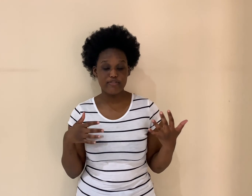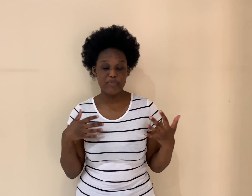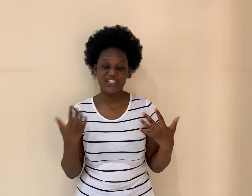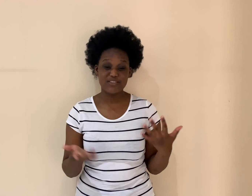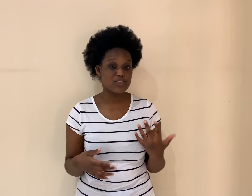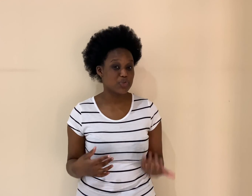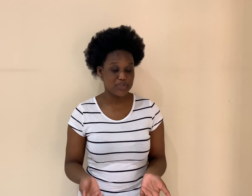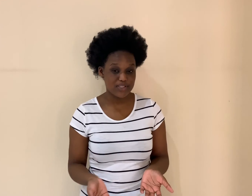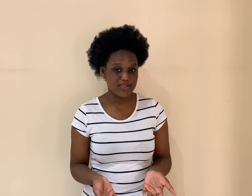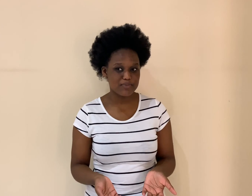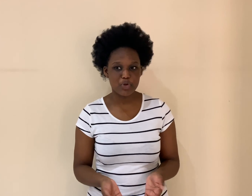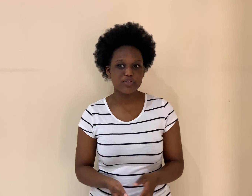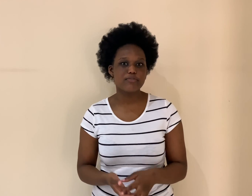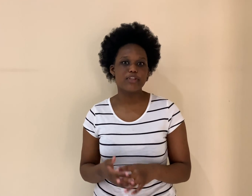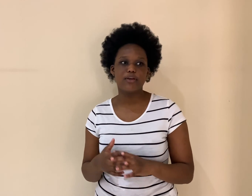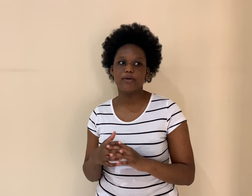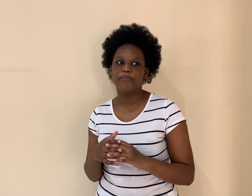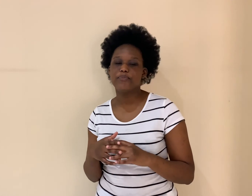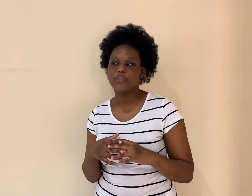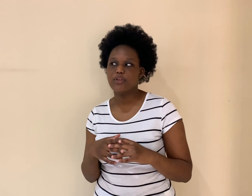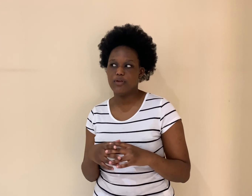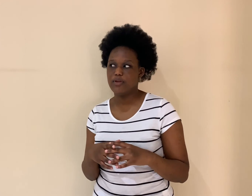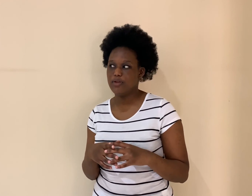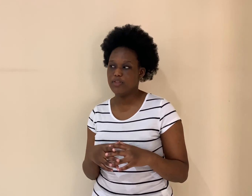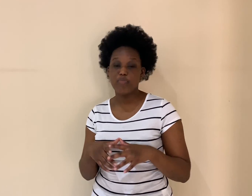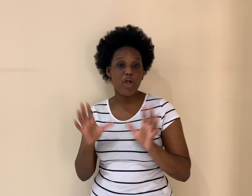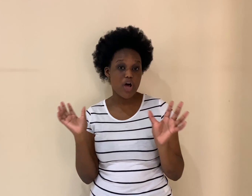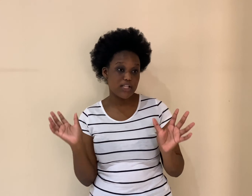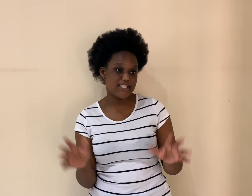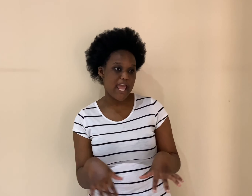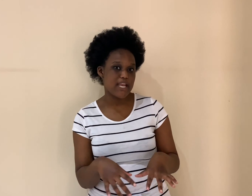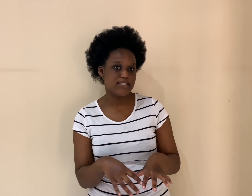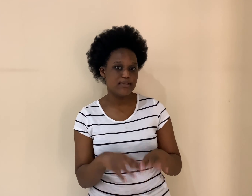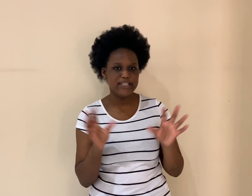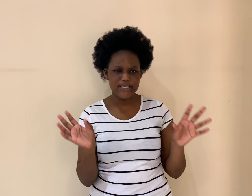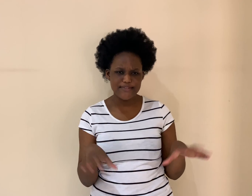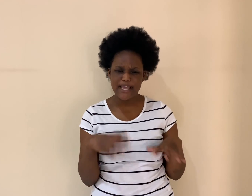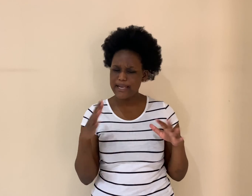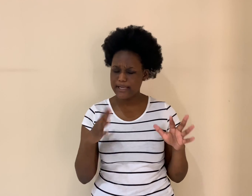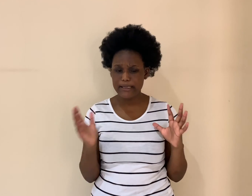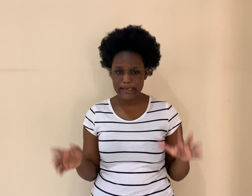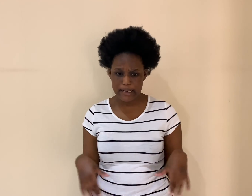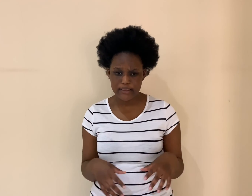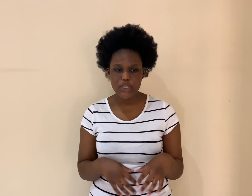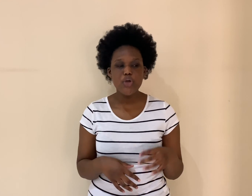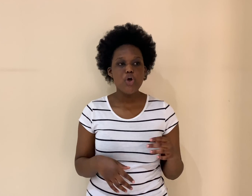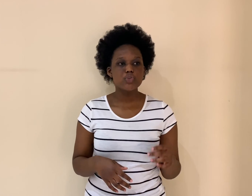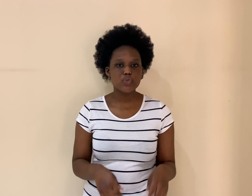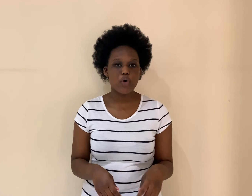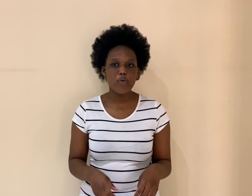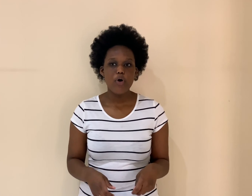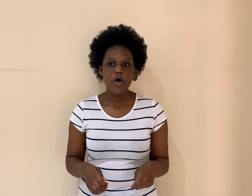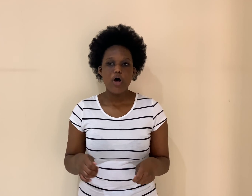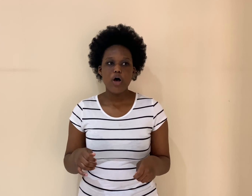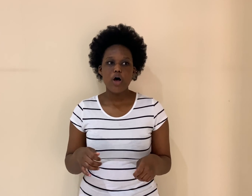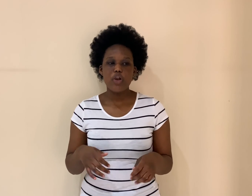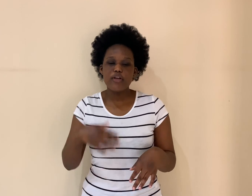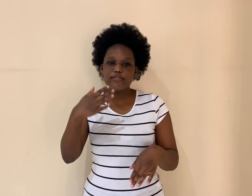medicinal uses because of the plants and the leaves and in the end. So a lot of,